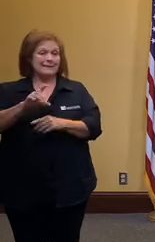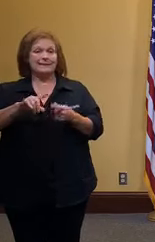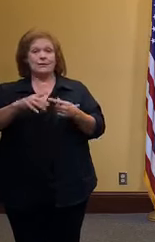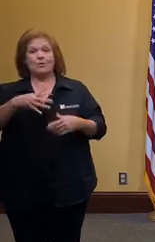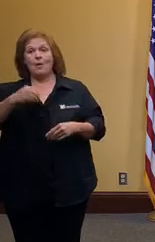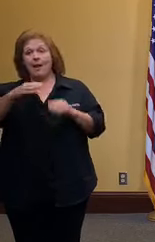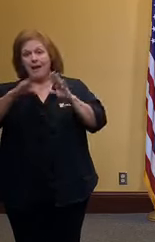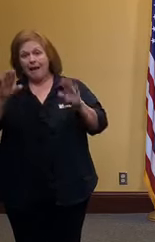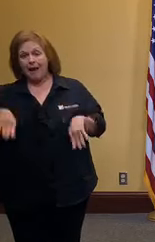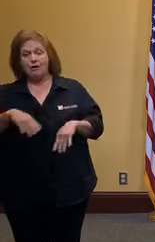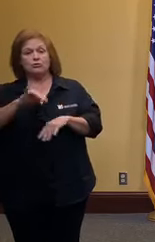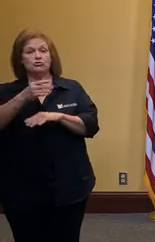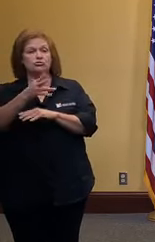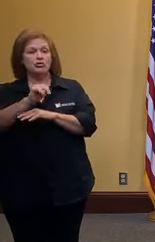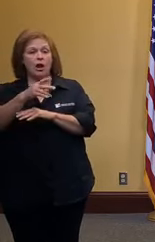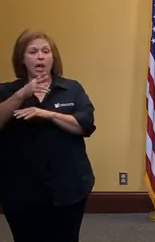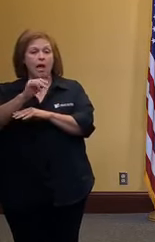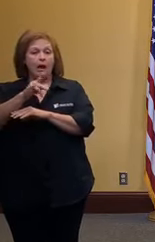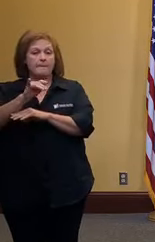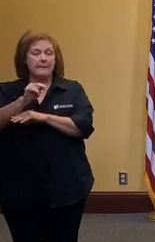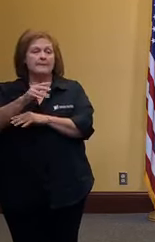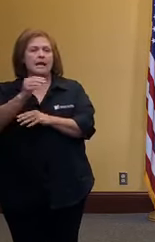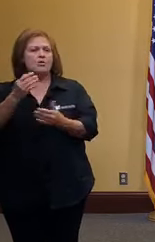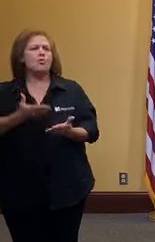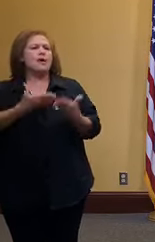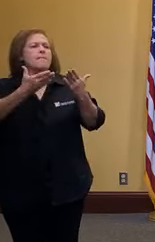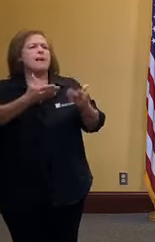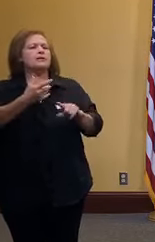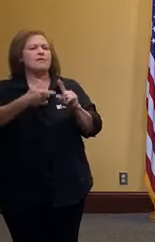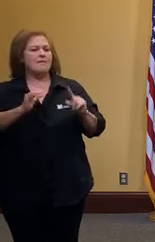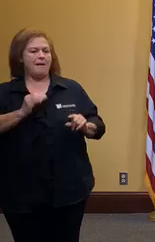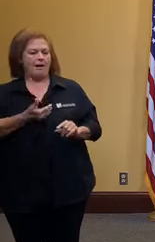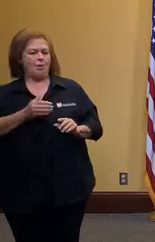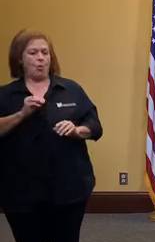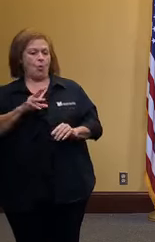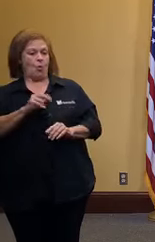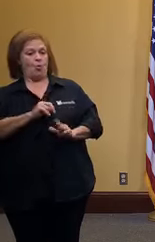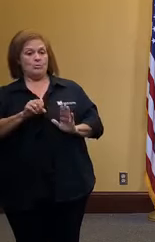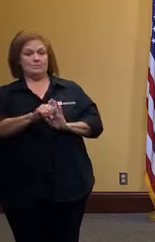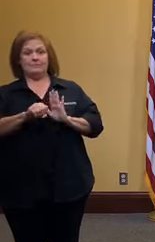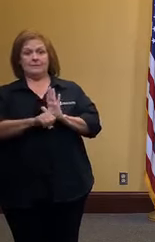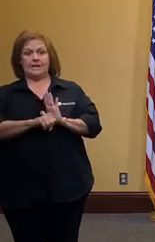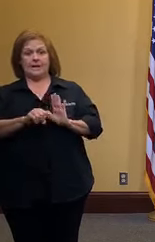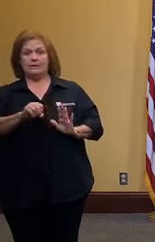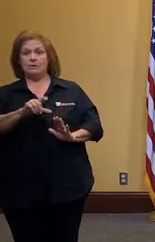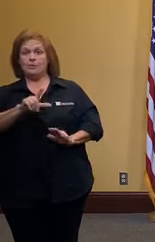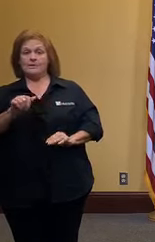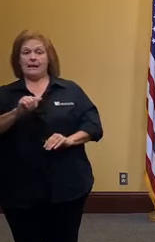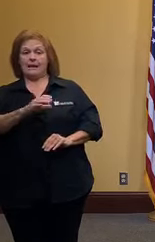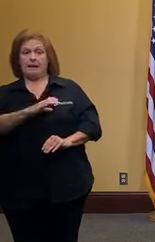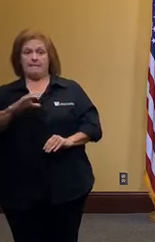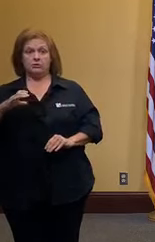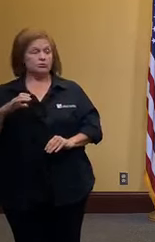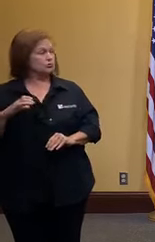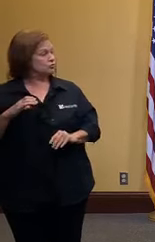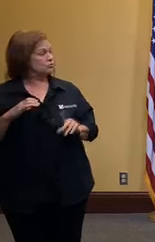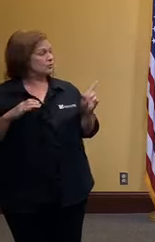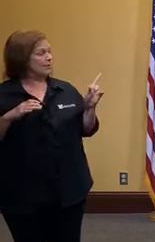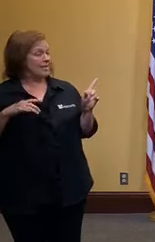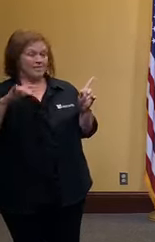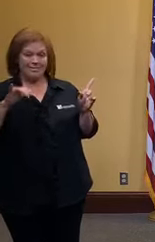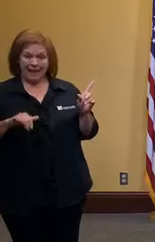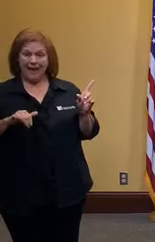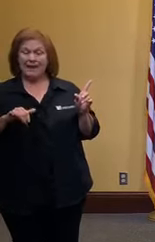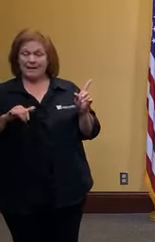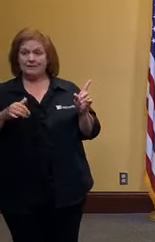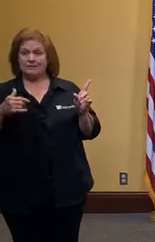criteria johns hopkins and recommendation from our own state resilient louisiana commission these have helped us